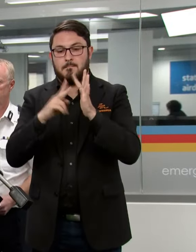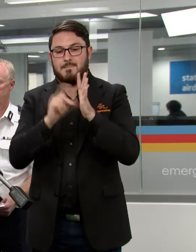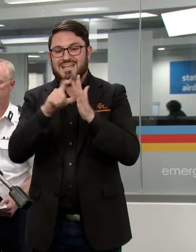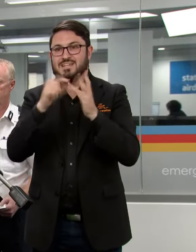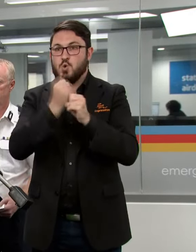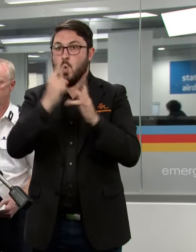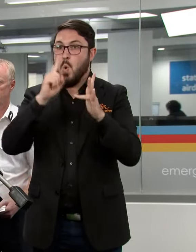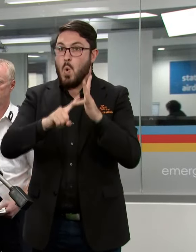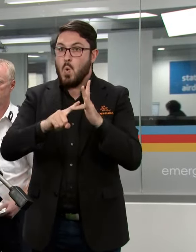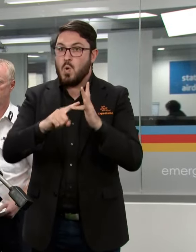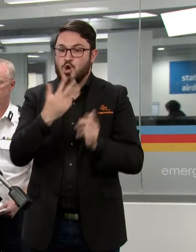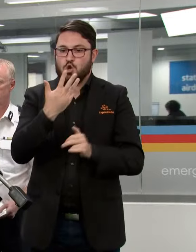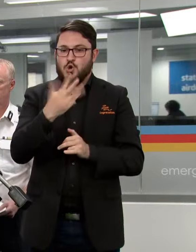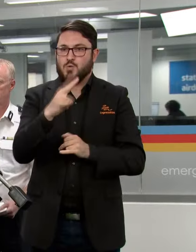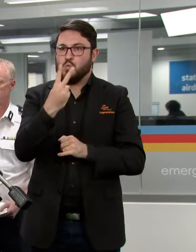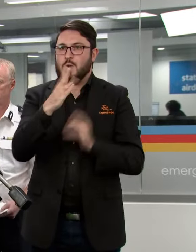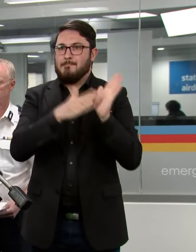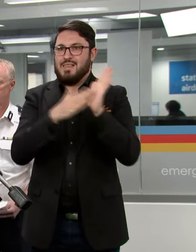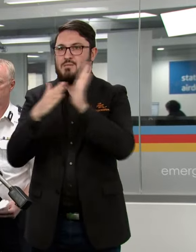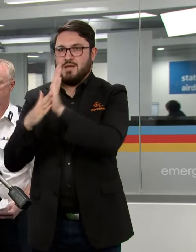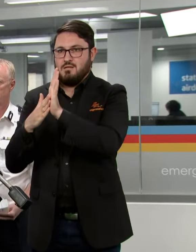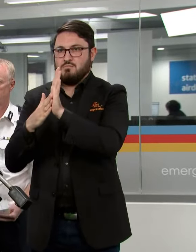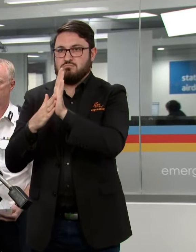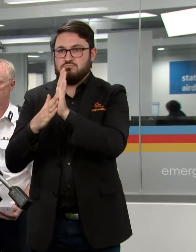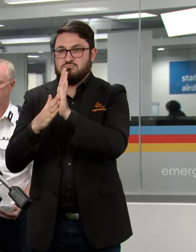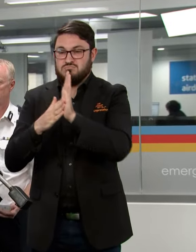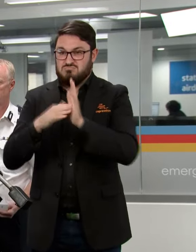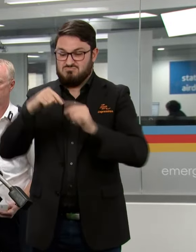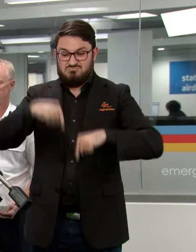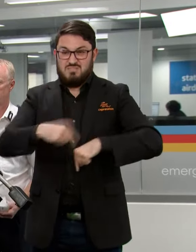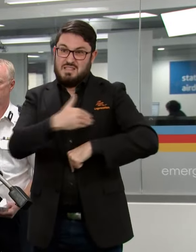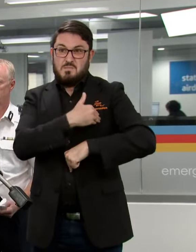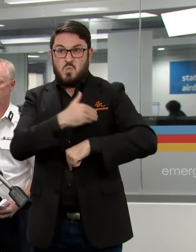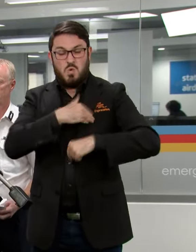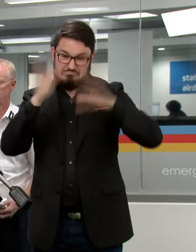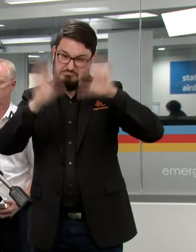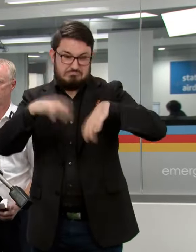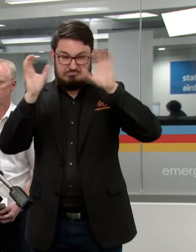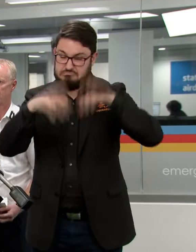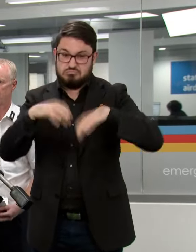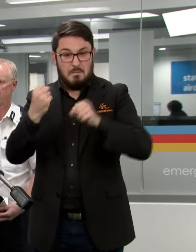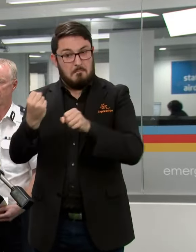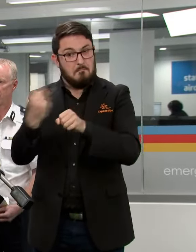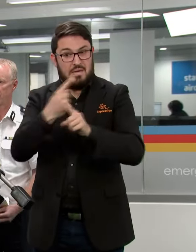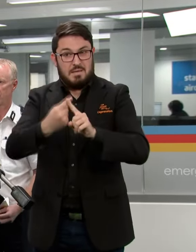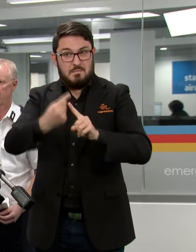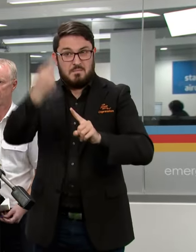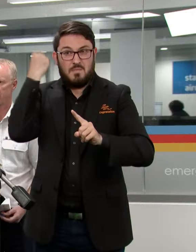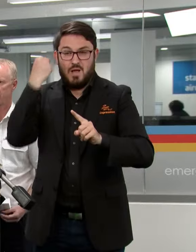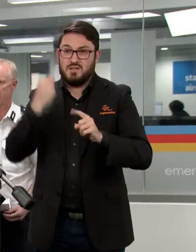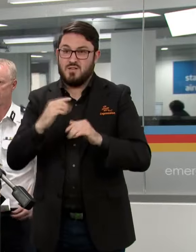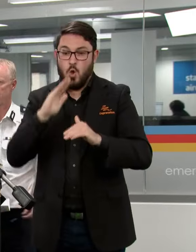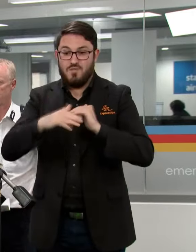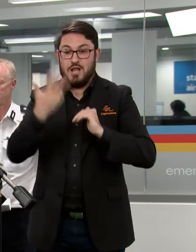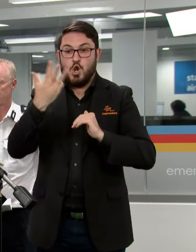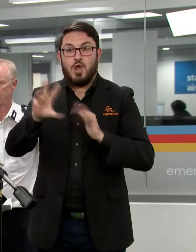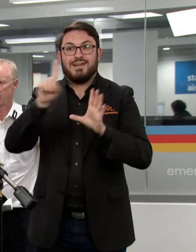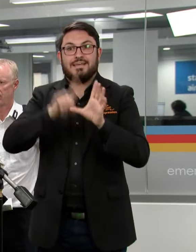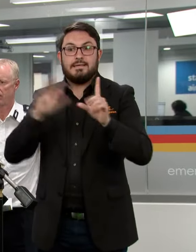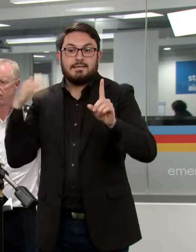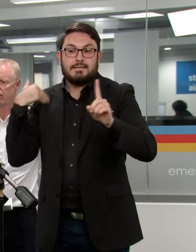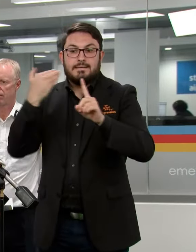millimetres falling in the 24 hours to 9am today another record there with over 90 years of data.